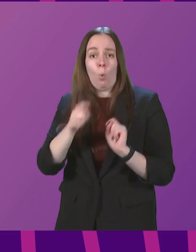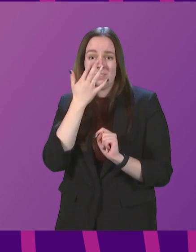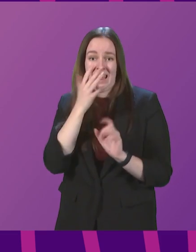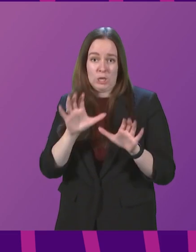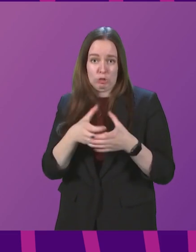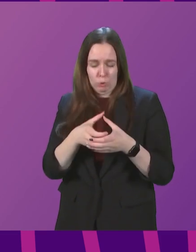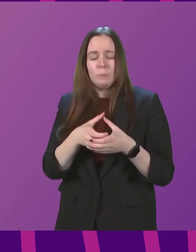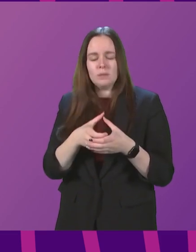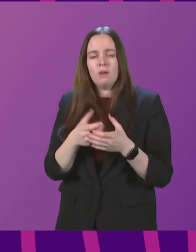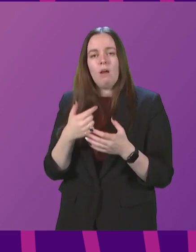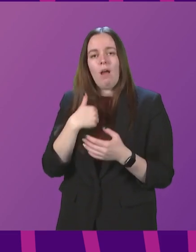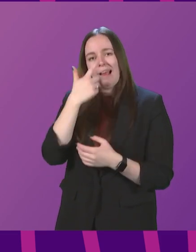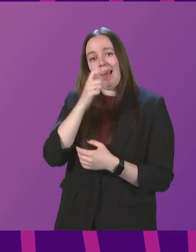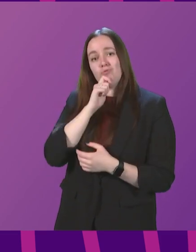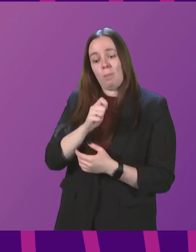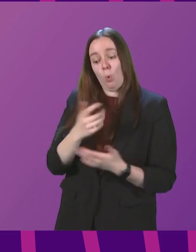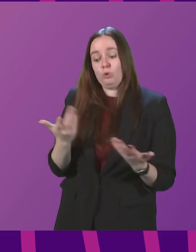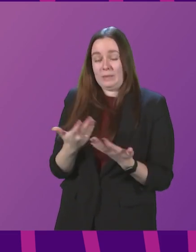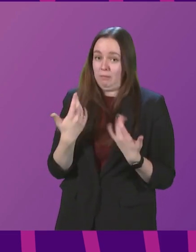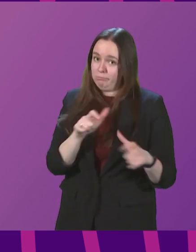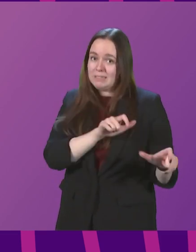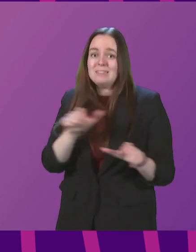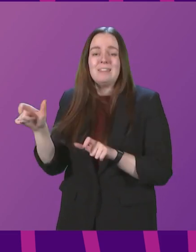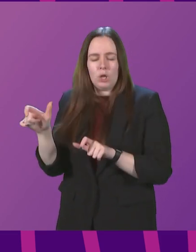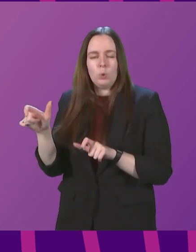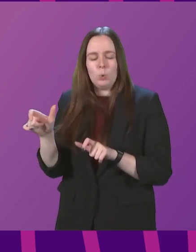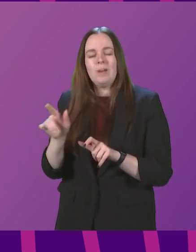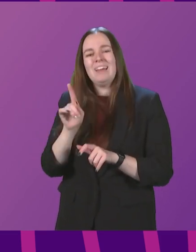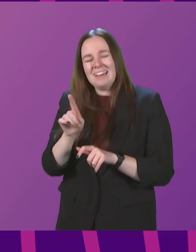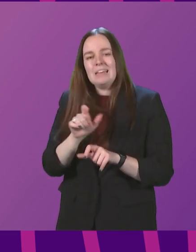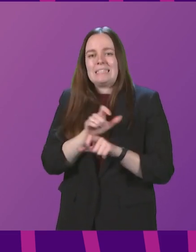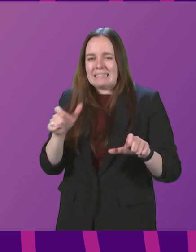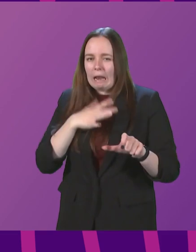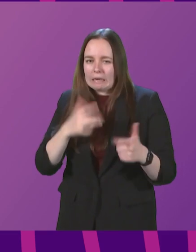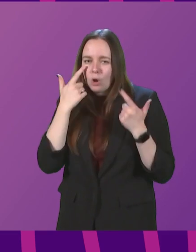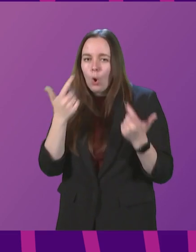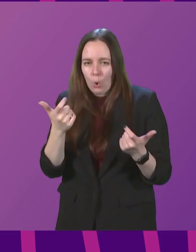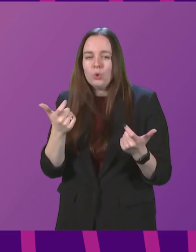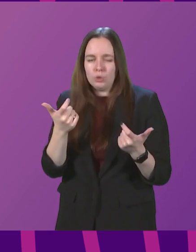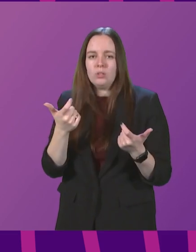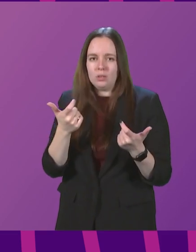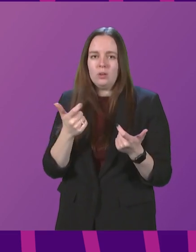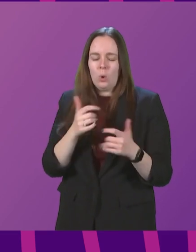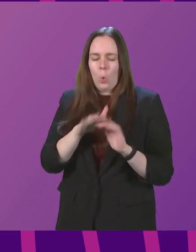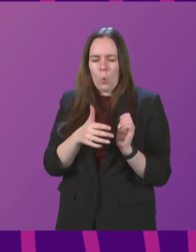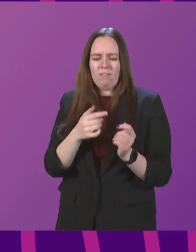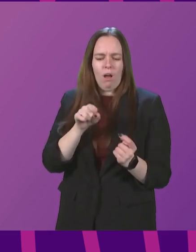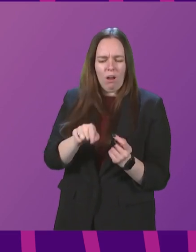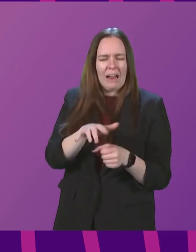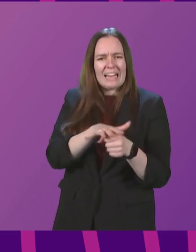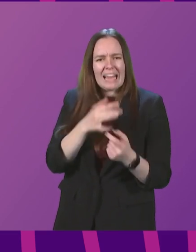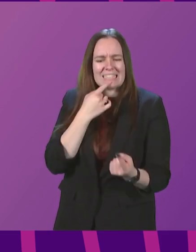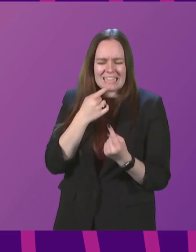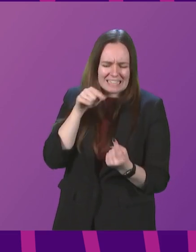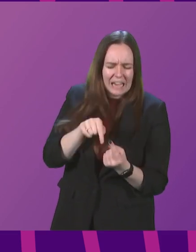report today that this trend has continued. Now, there still needs to be some caution applied in interpreting case data at this